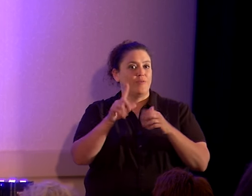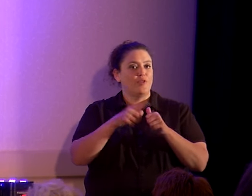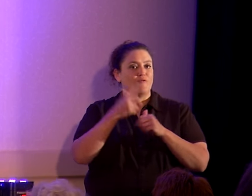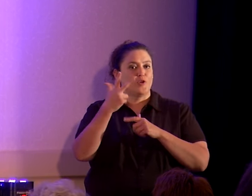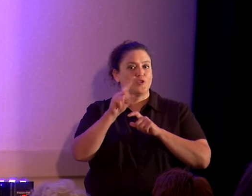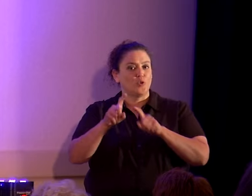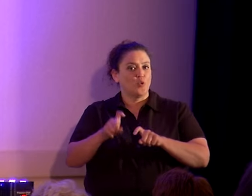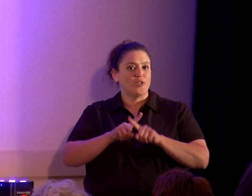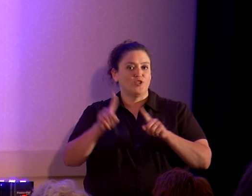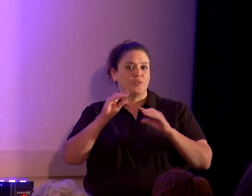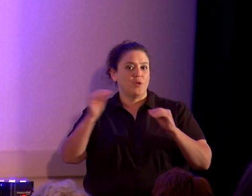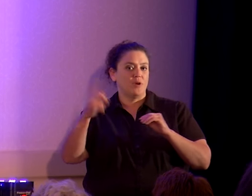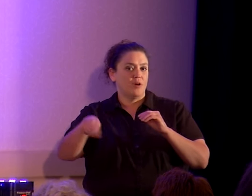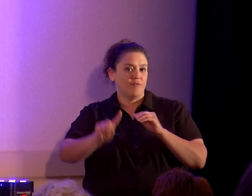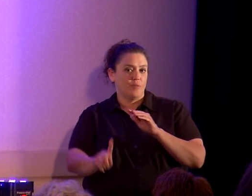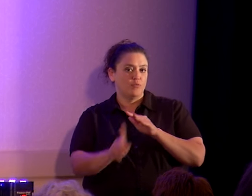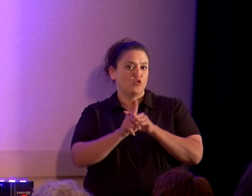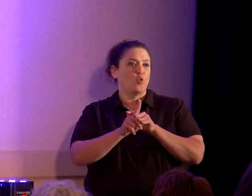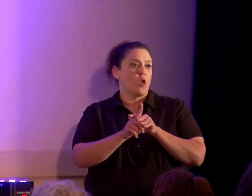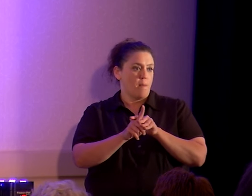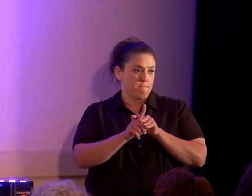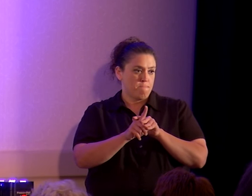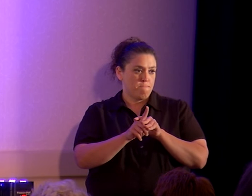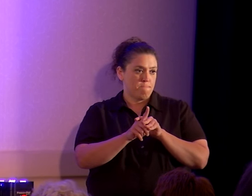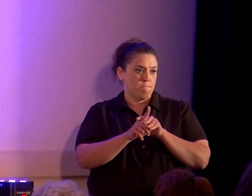up. So, we win.